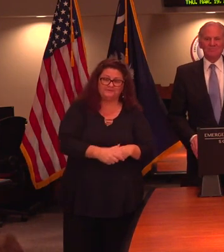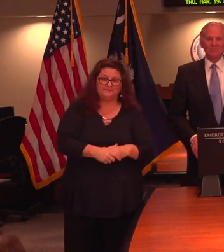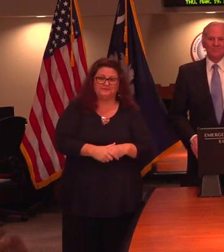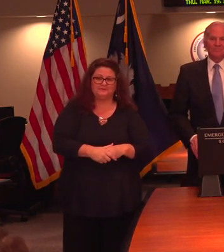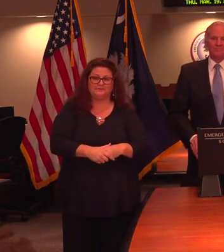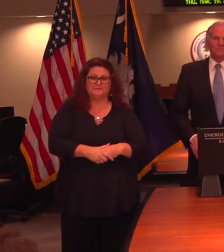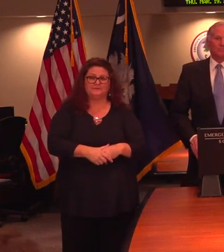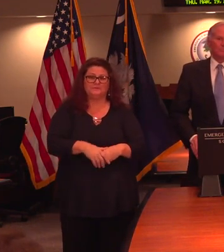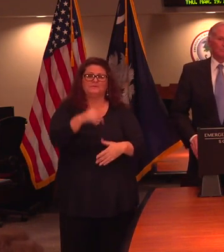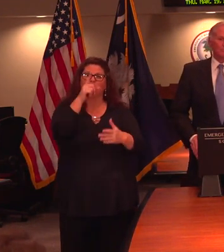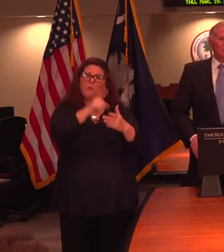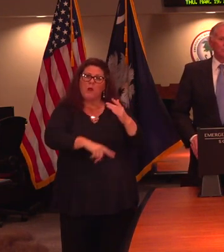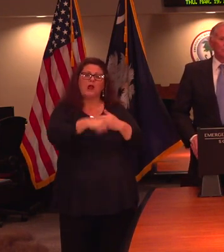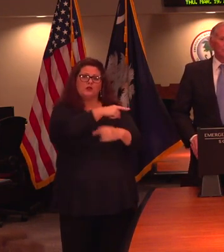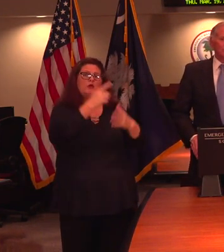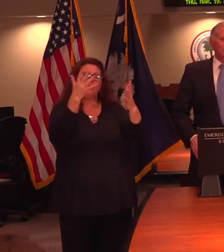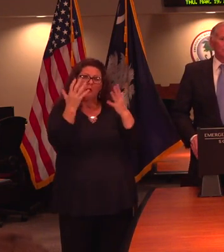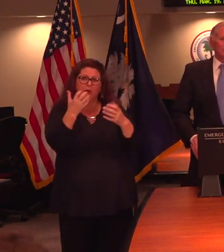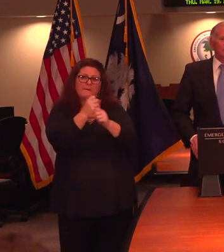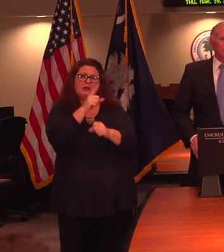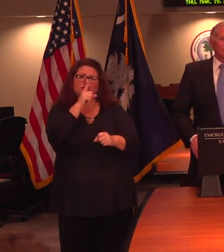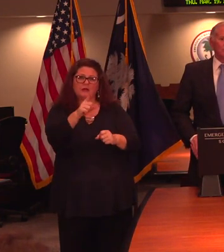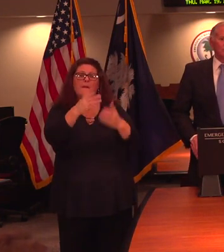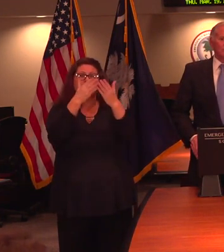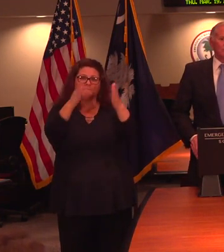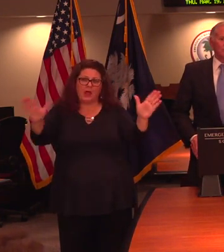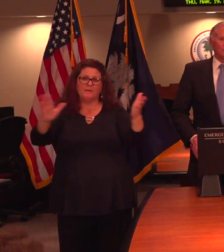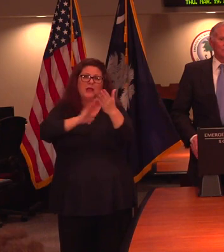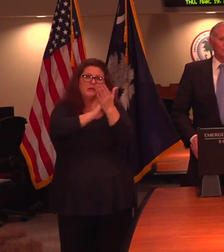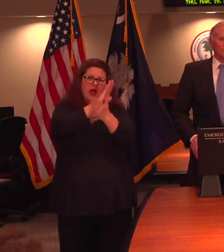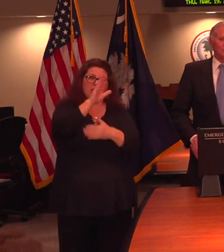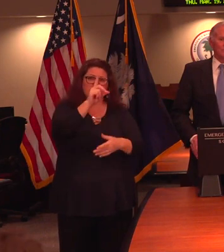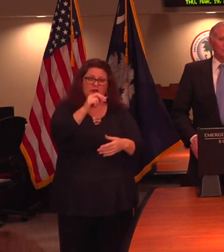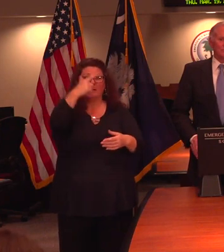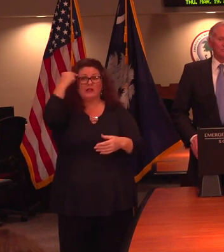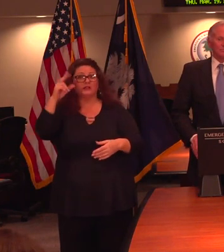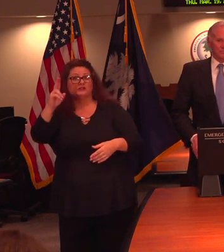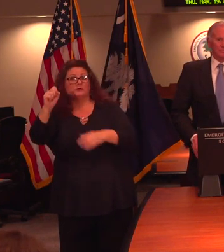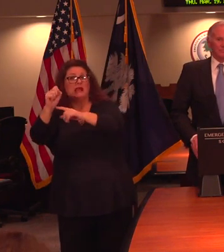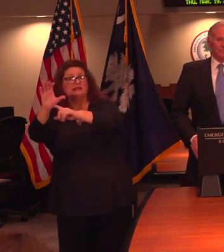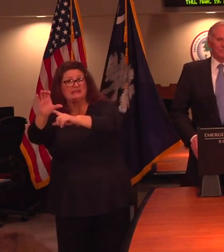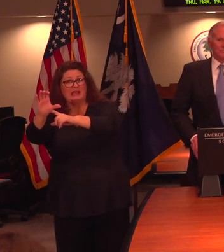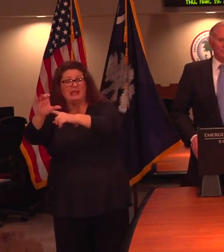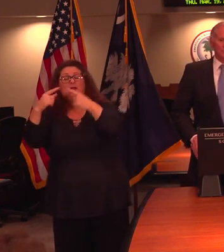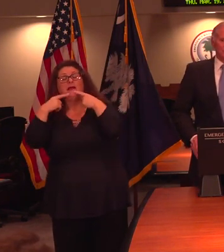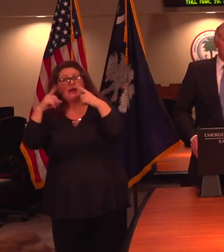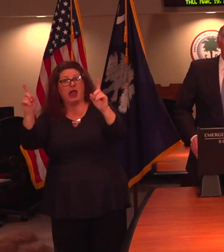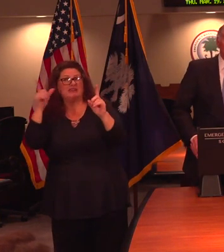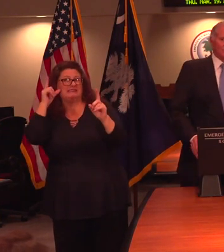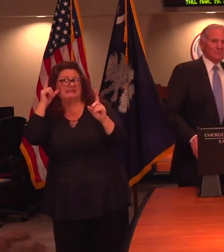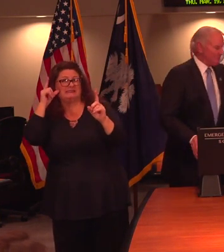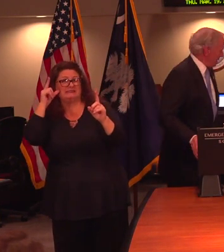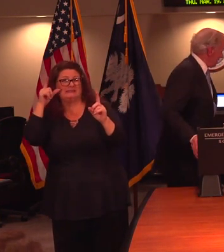you explain again exactly what you want public and private colleges to do? Apparently USC announced as your press conference started that they were